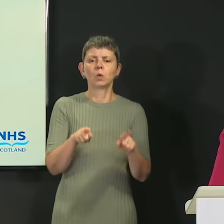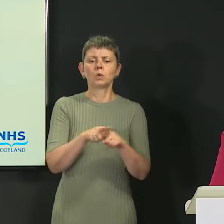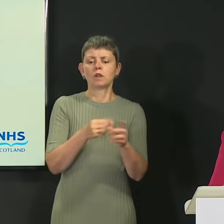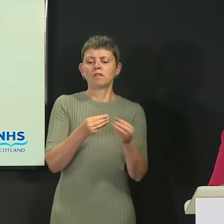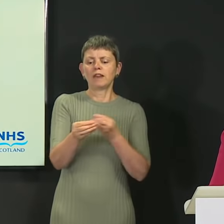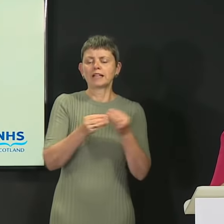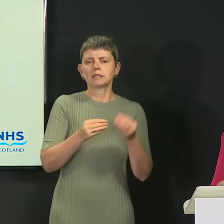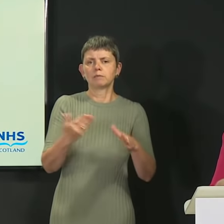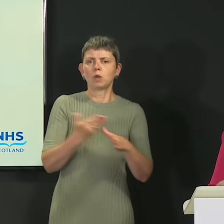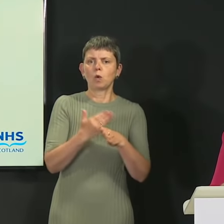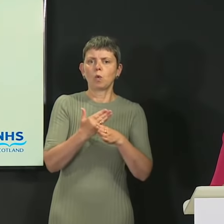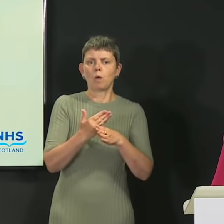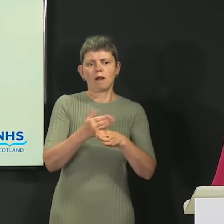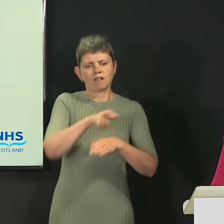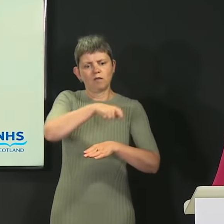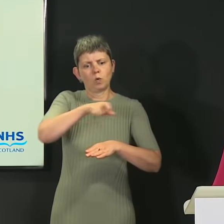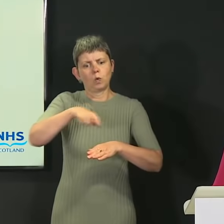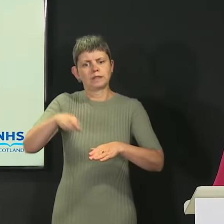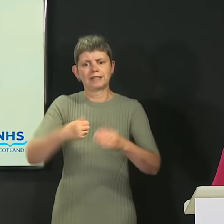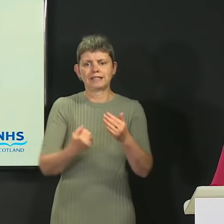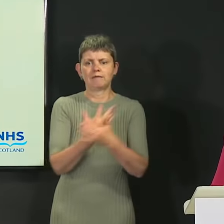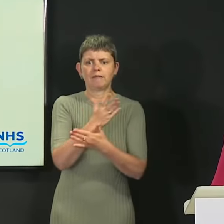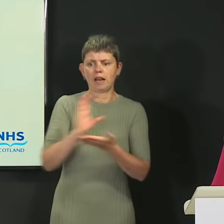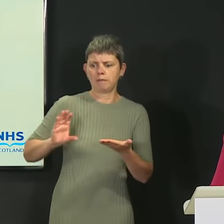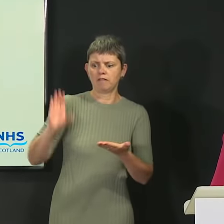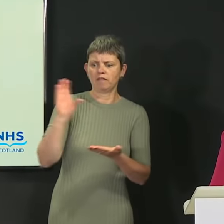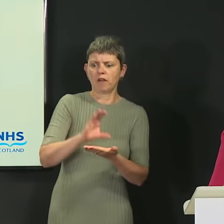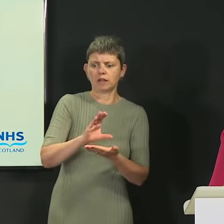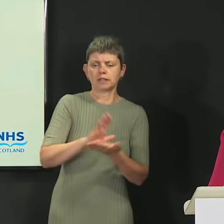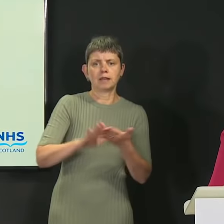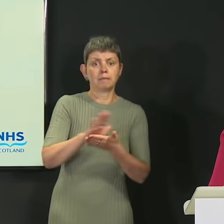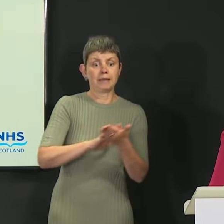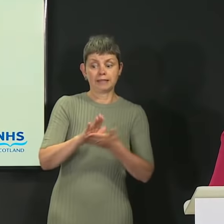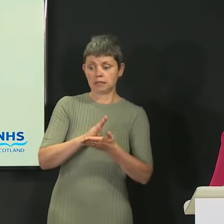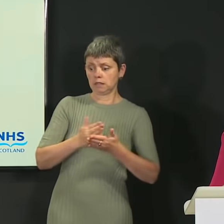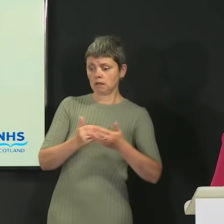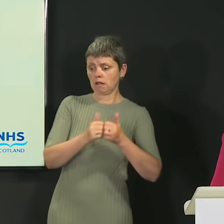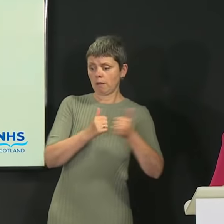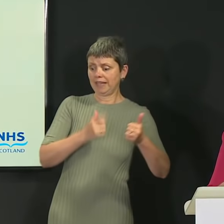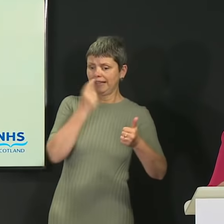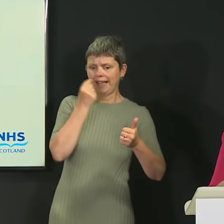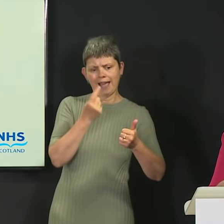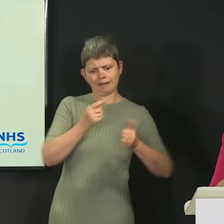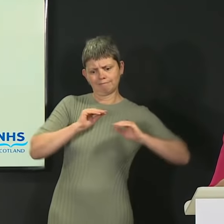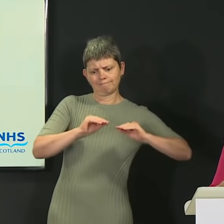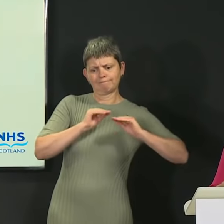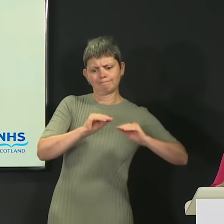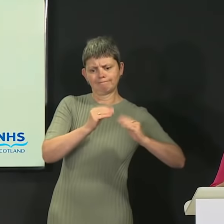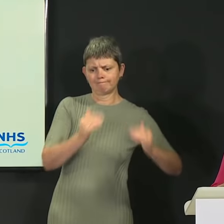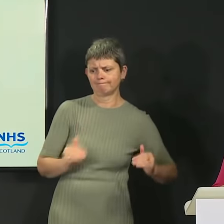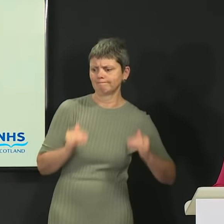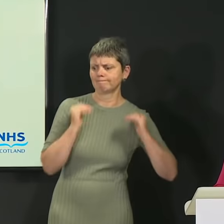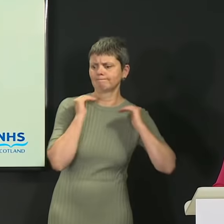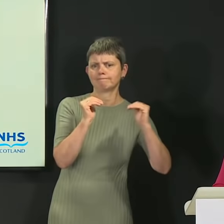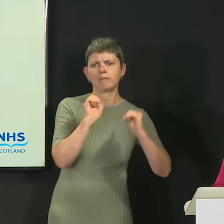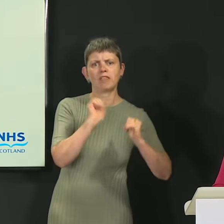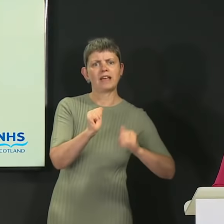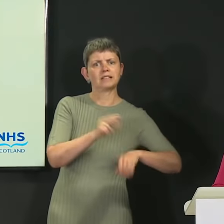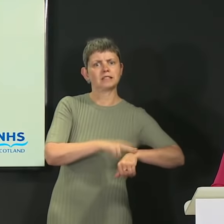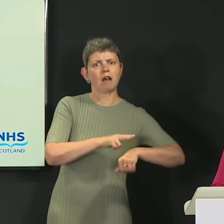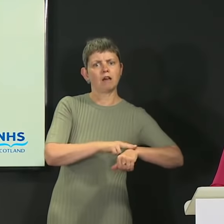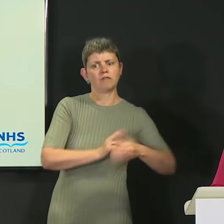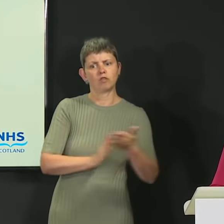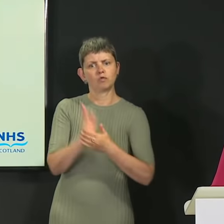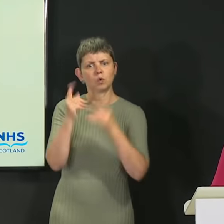Workforce Development Fund, which helps employers upskill their existing workforce through college courses, will be extended